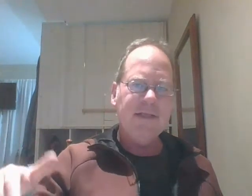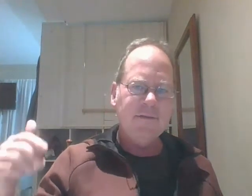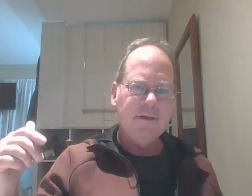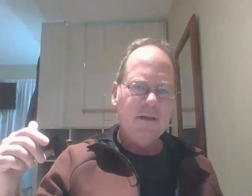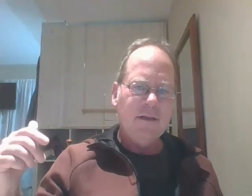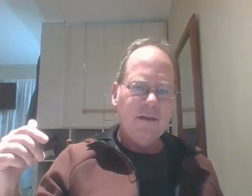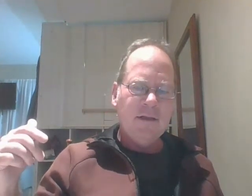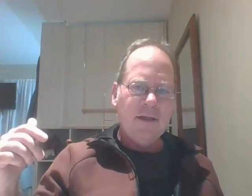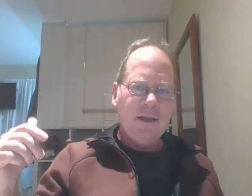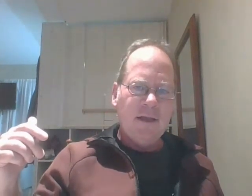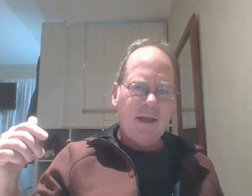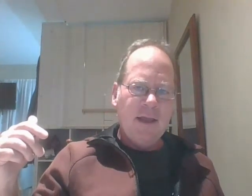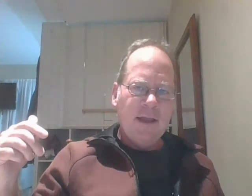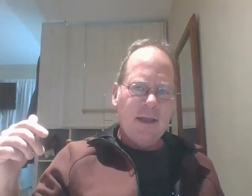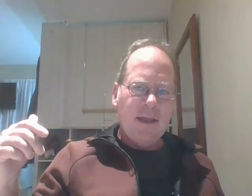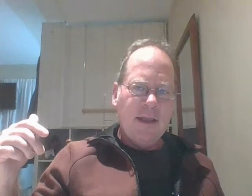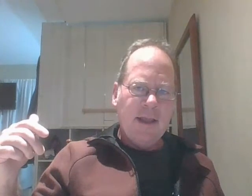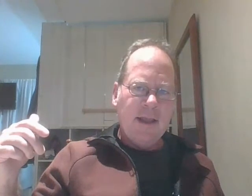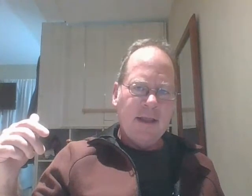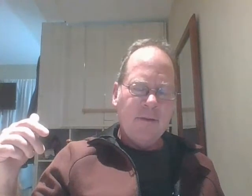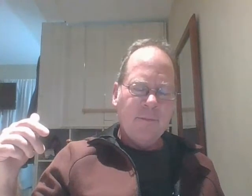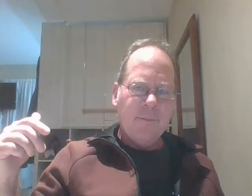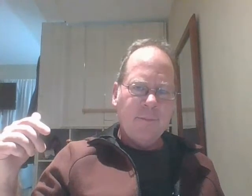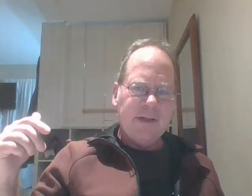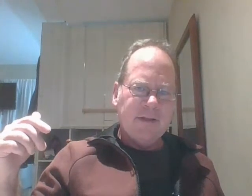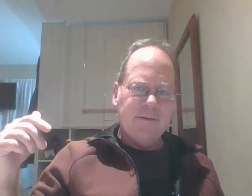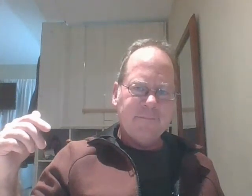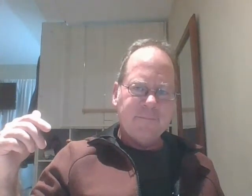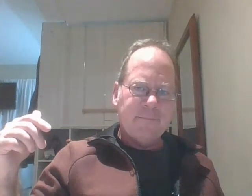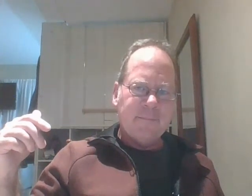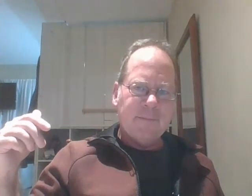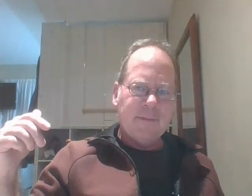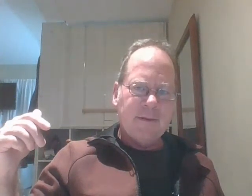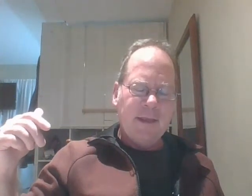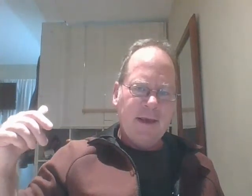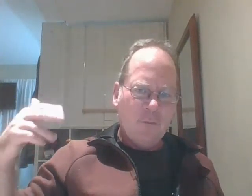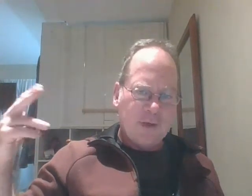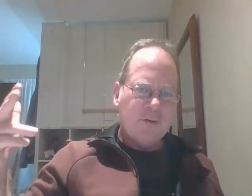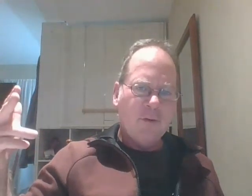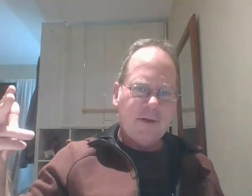but everywhere you go nowadays